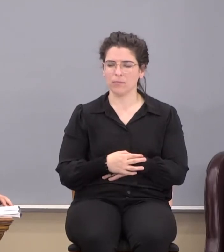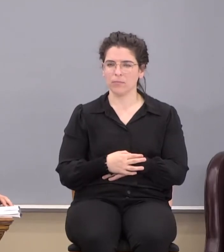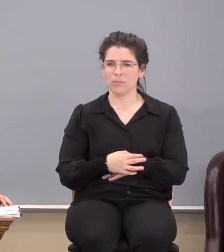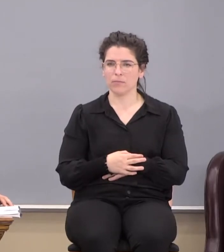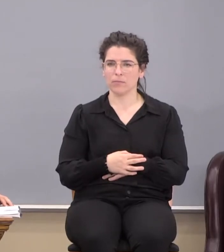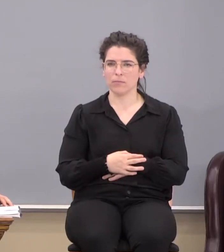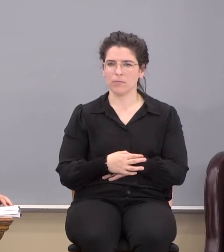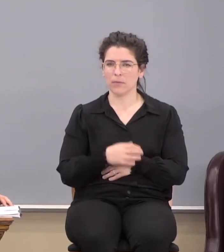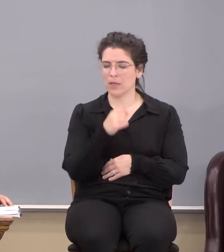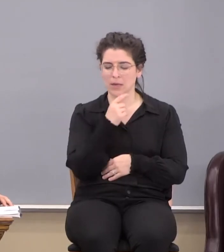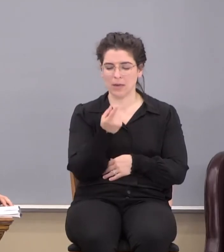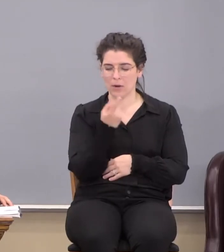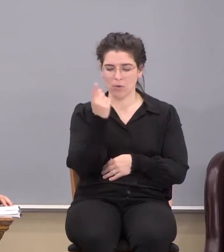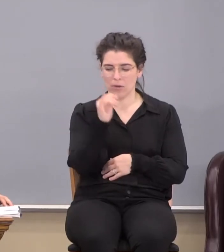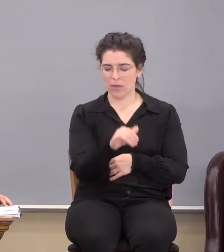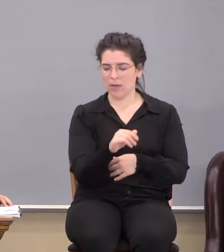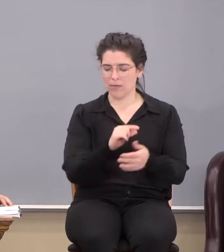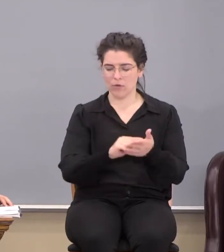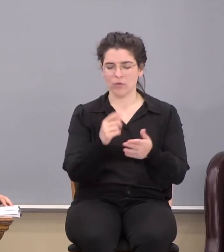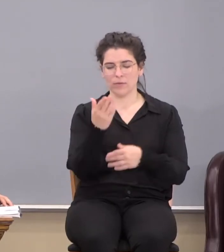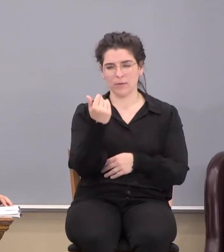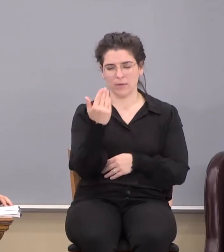And not only that, verse 15,